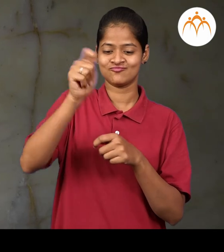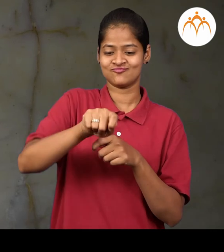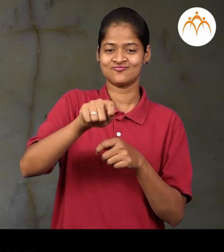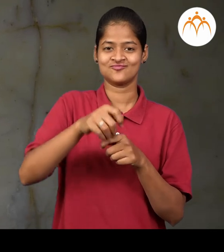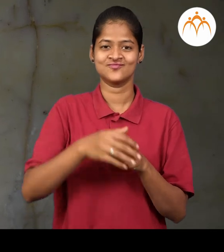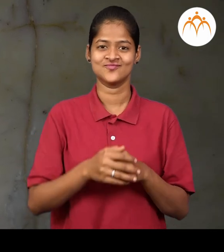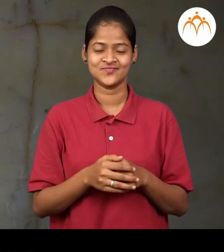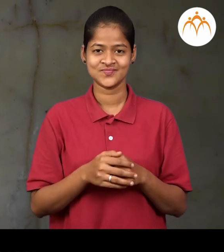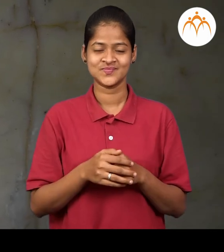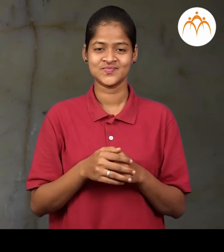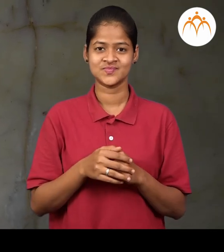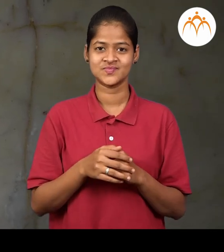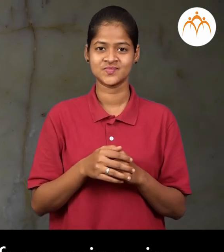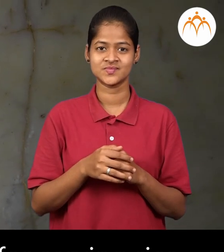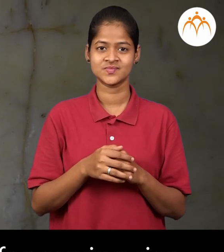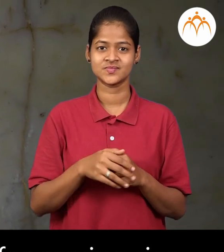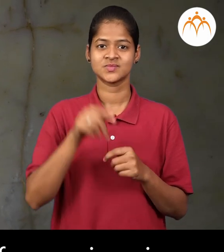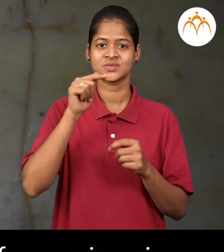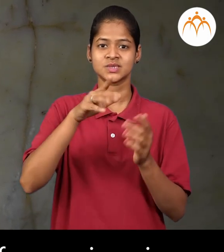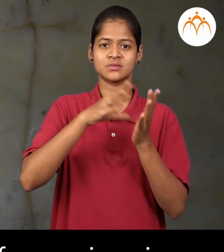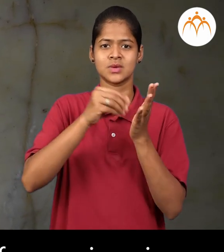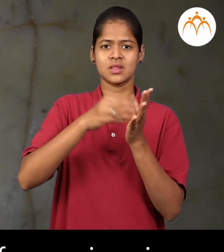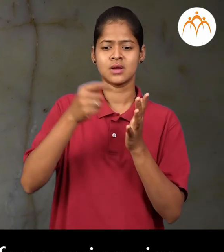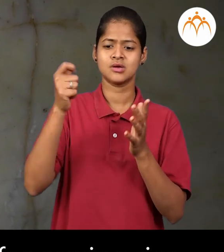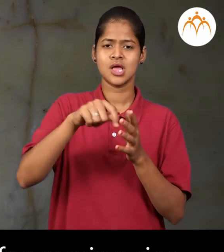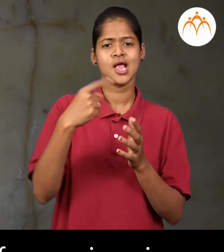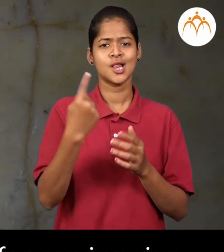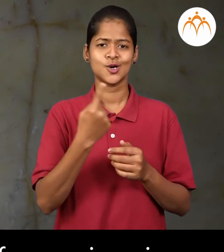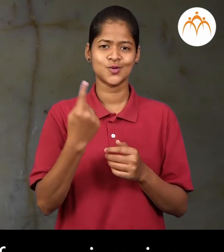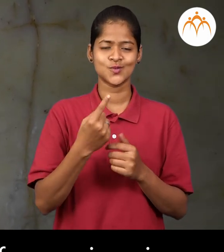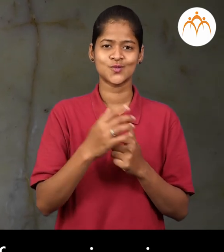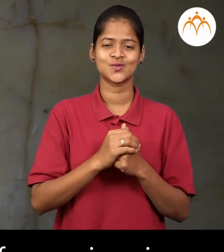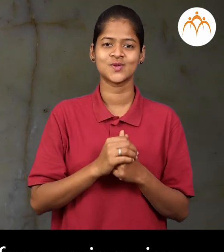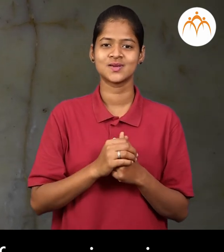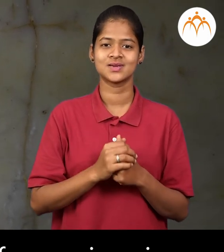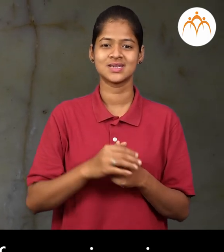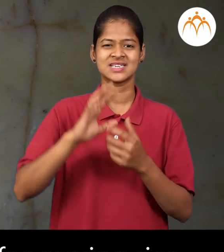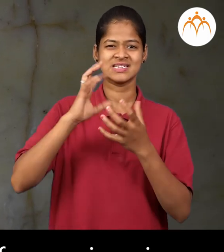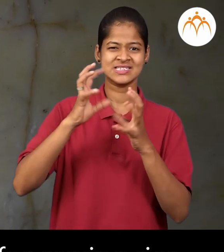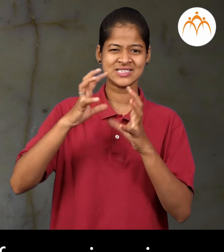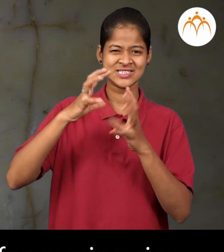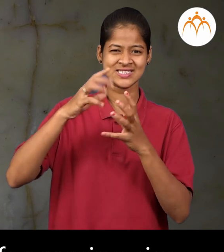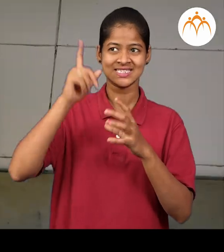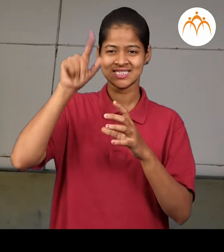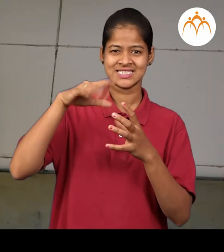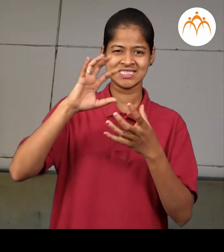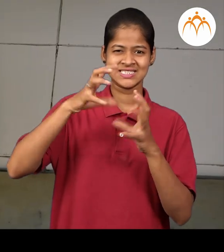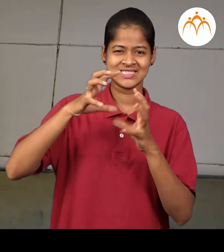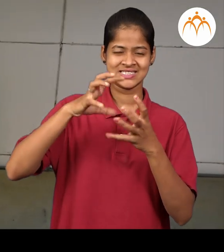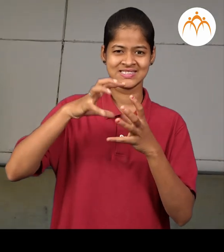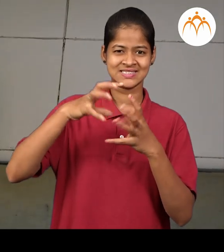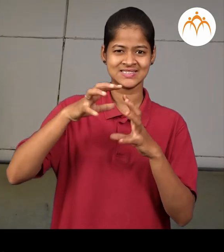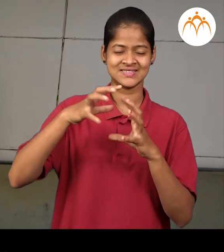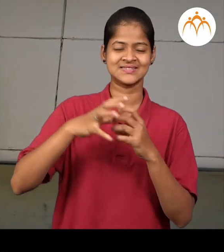spoon rice spoon is used for serving rice mixer mixer